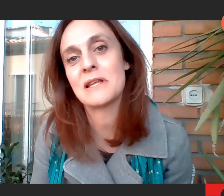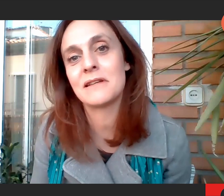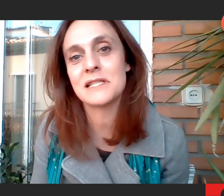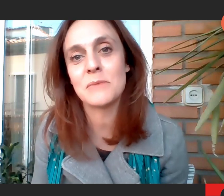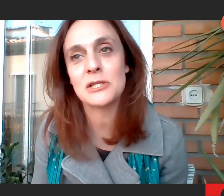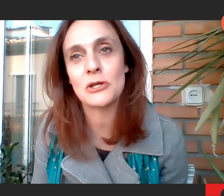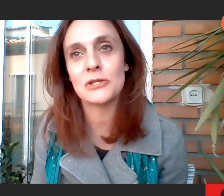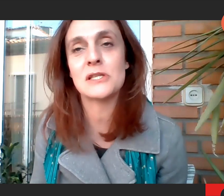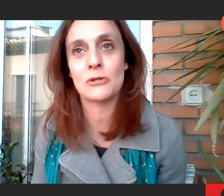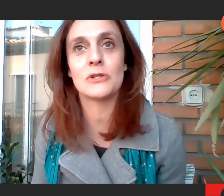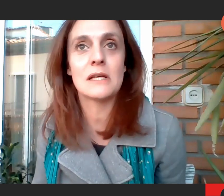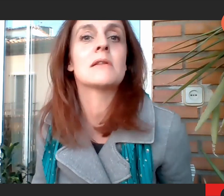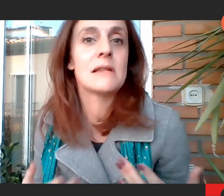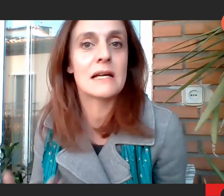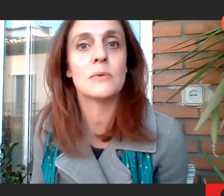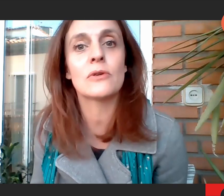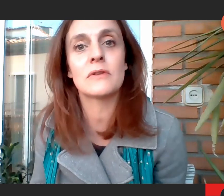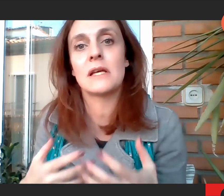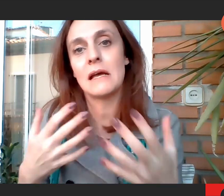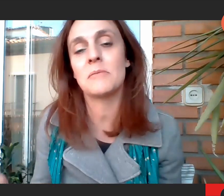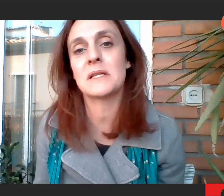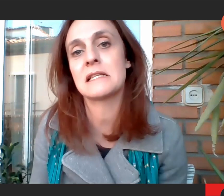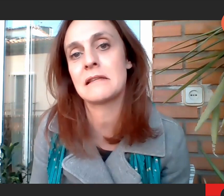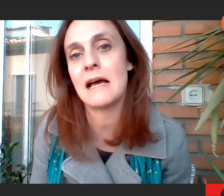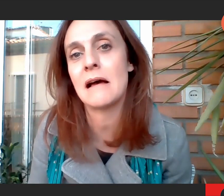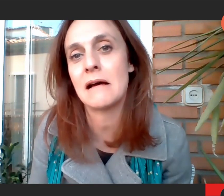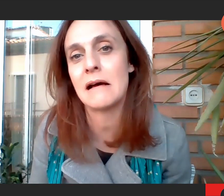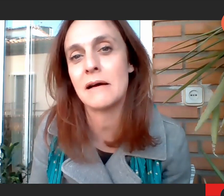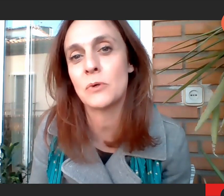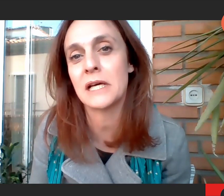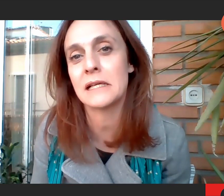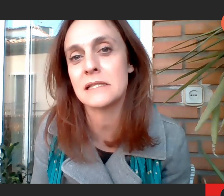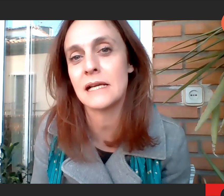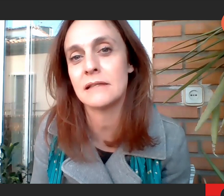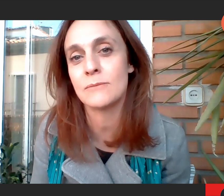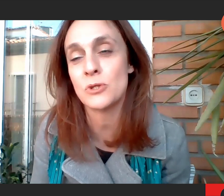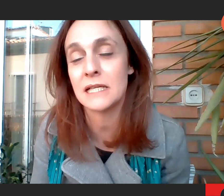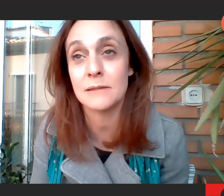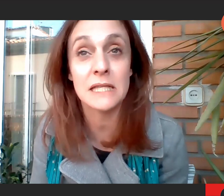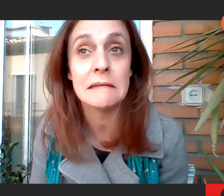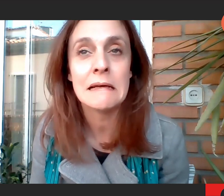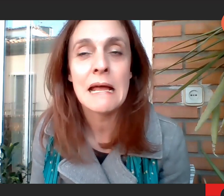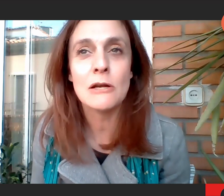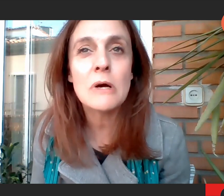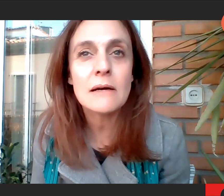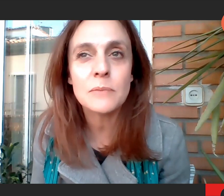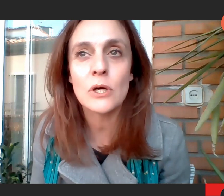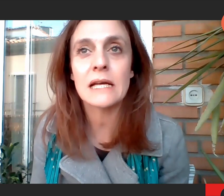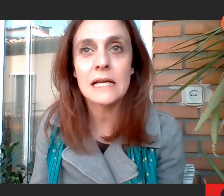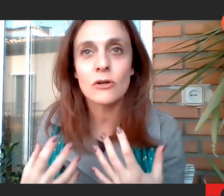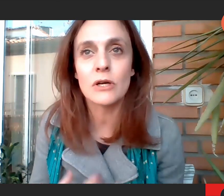there used to be only men before so that's why we created our series she makes noise